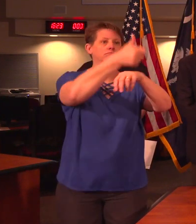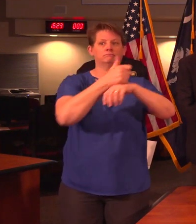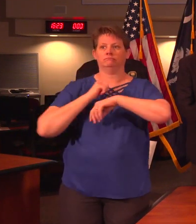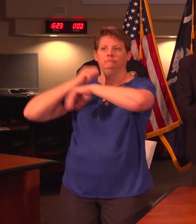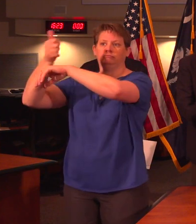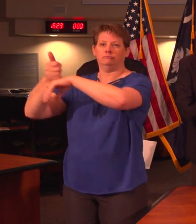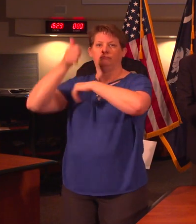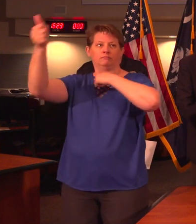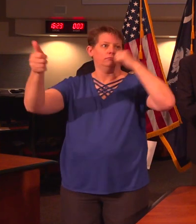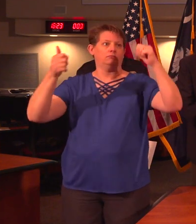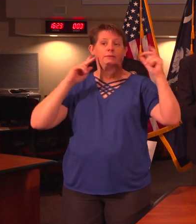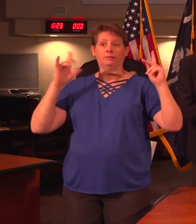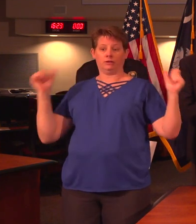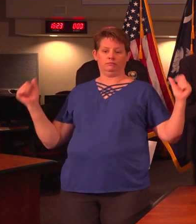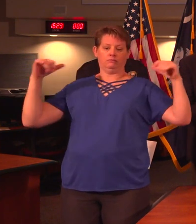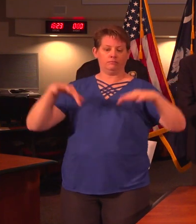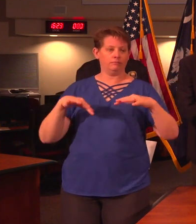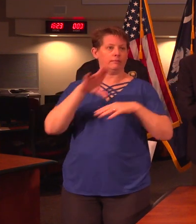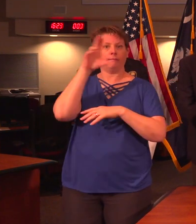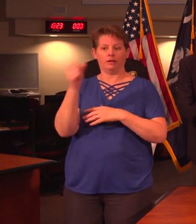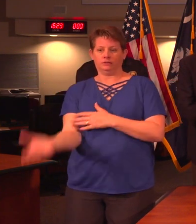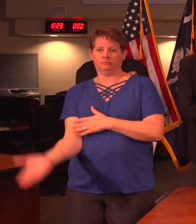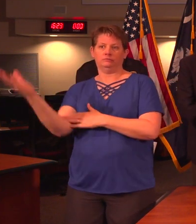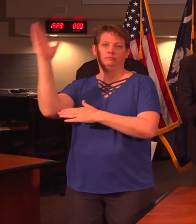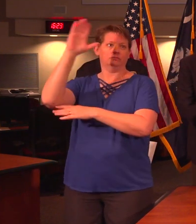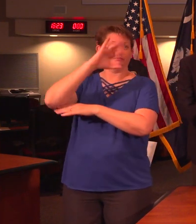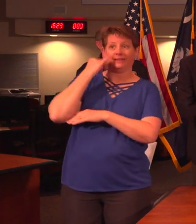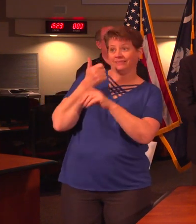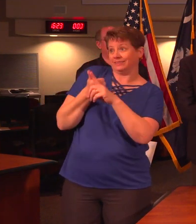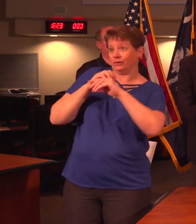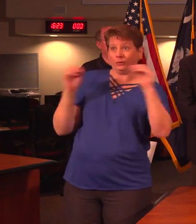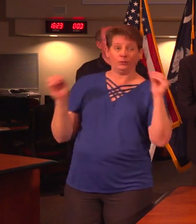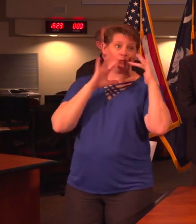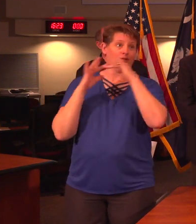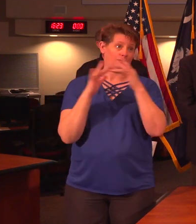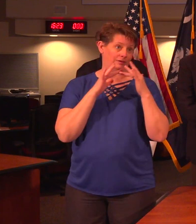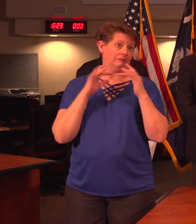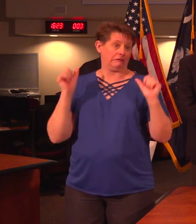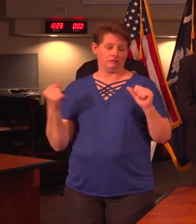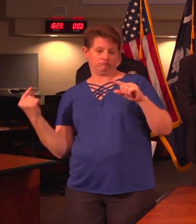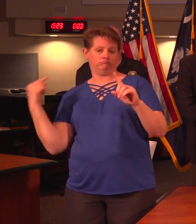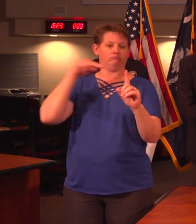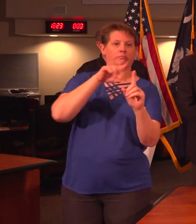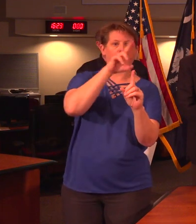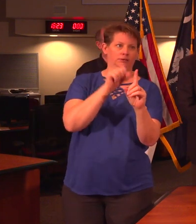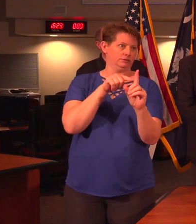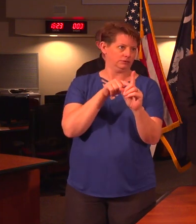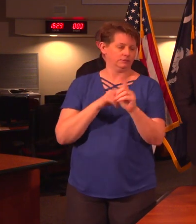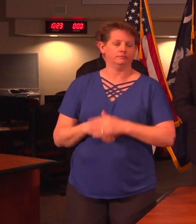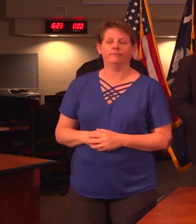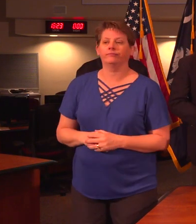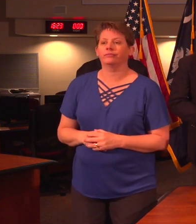so that folks could come to those buses throughout the day if they do not have Wi-Fi access. We're also